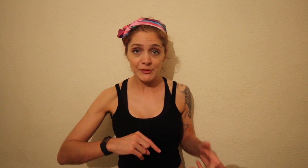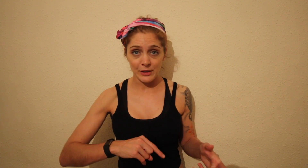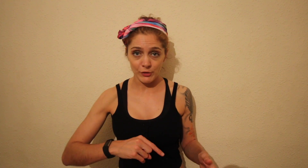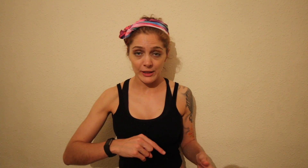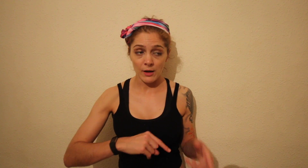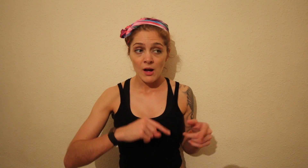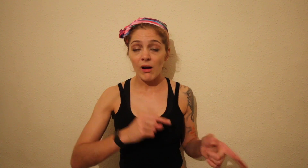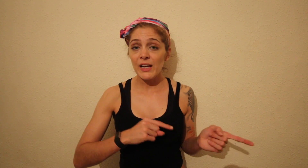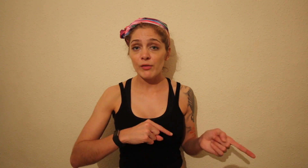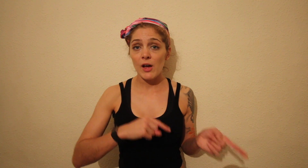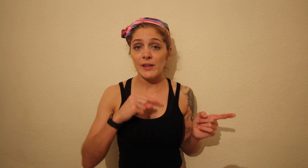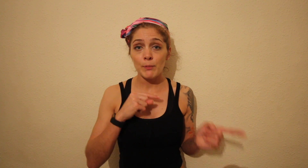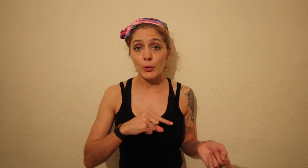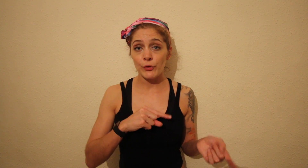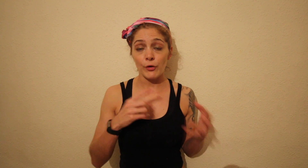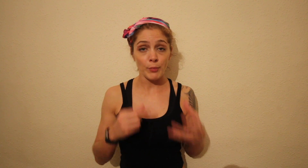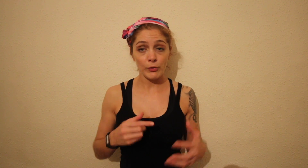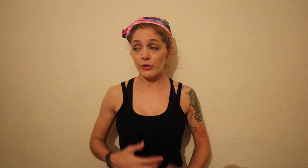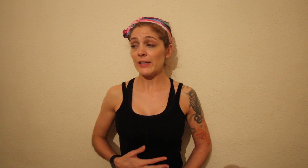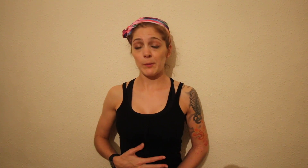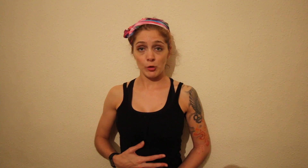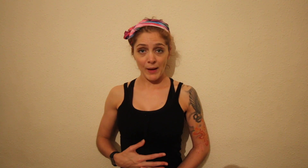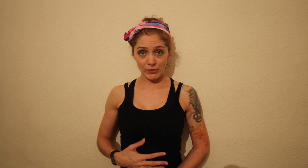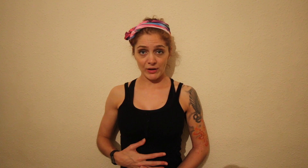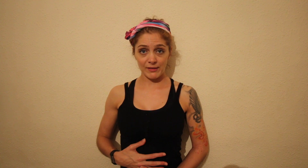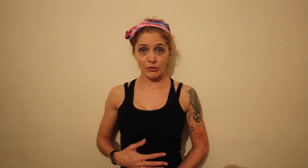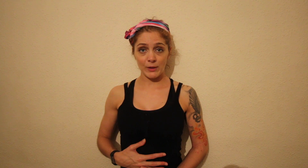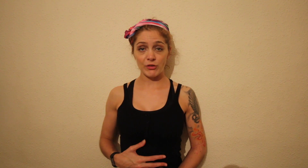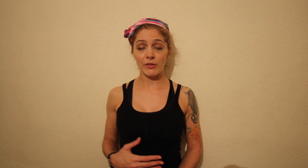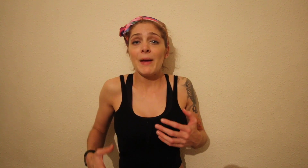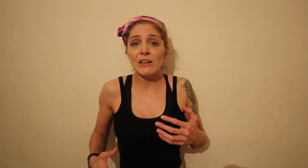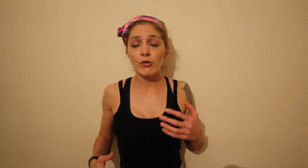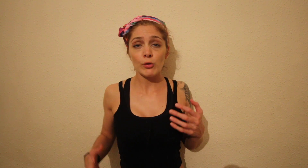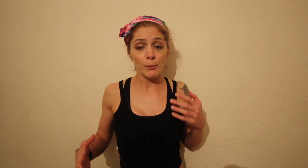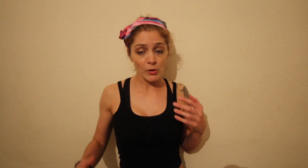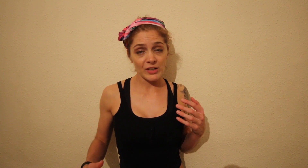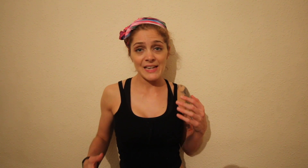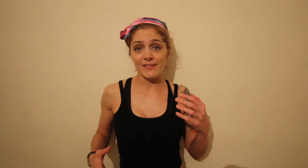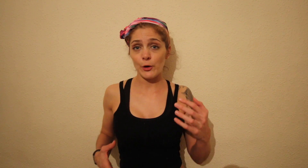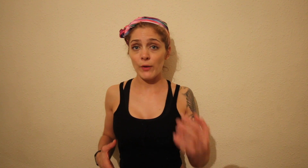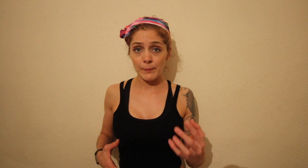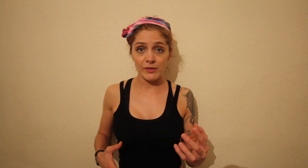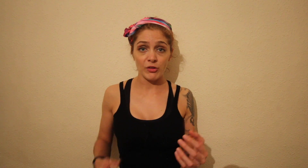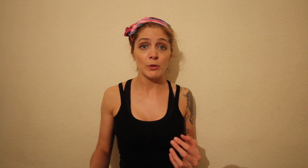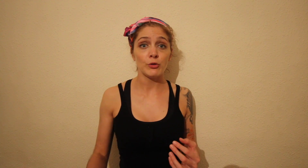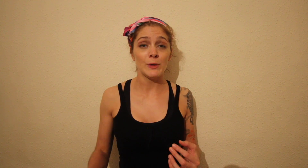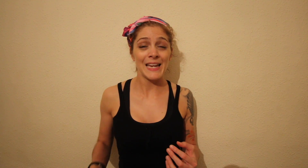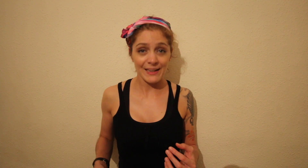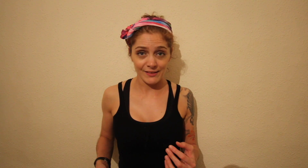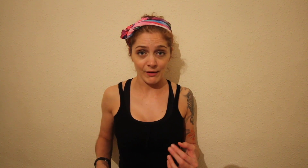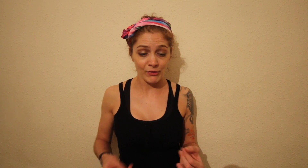of my trainer I have learned the importance of posture, keeping your back straight in situations, making sure your body is in the correct position when you're doing the exercise.